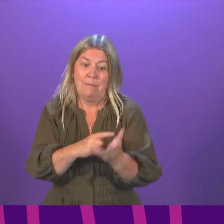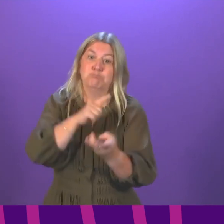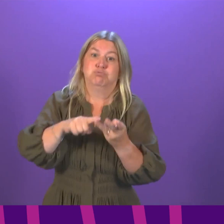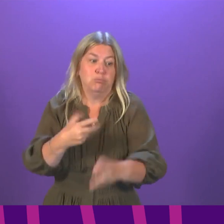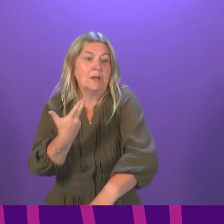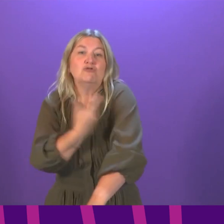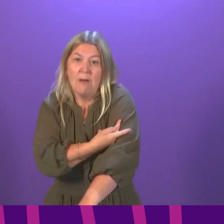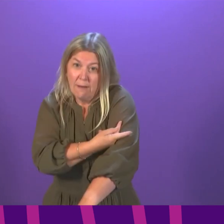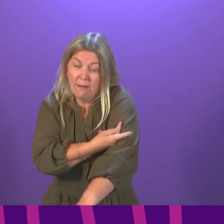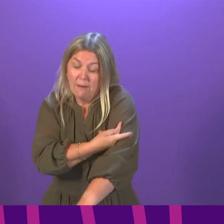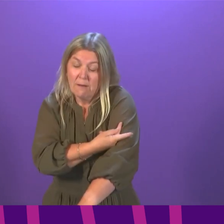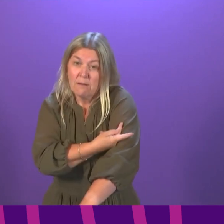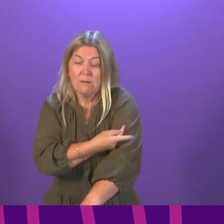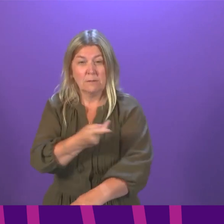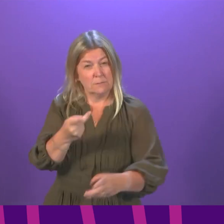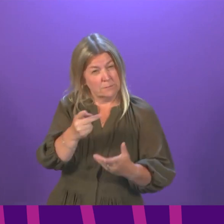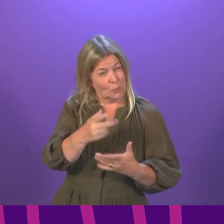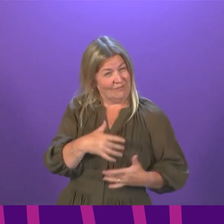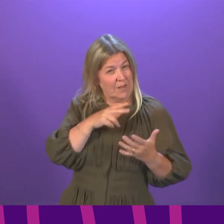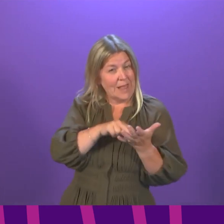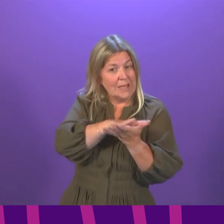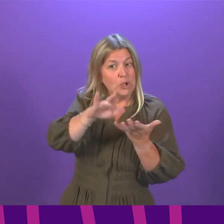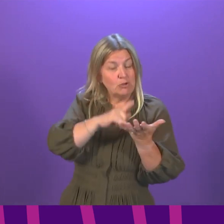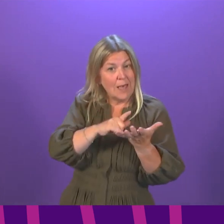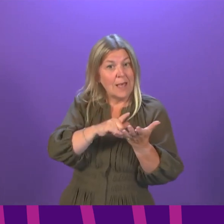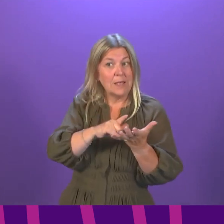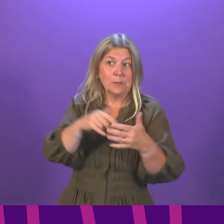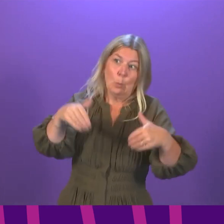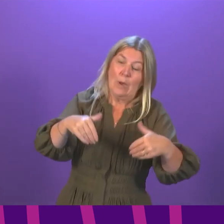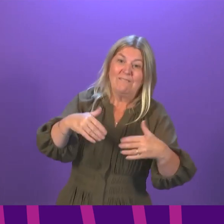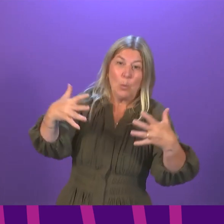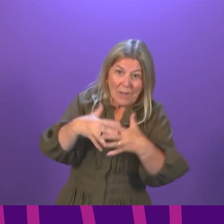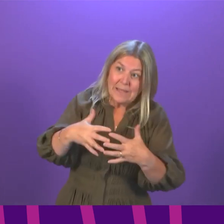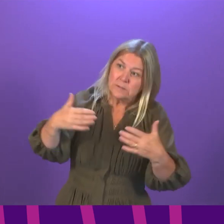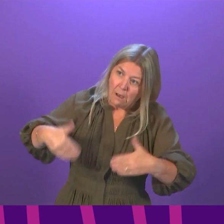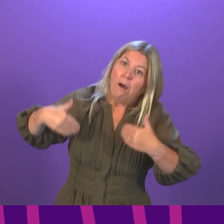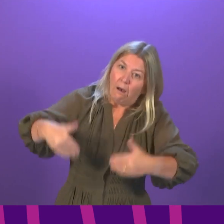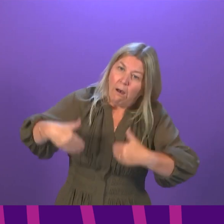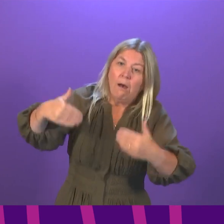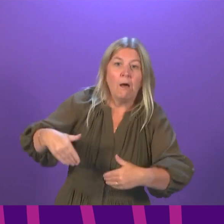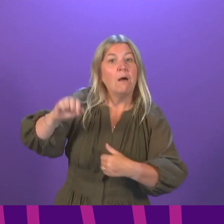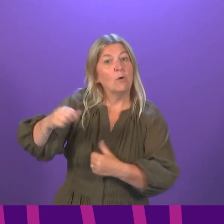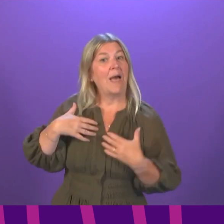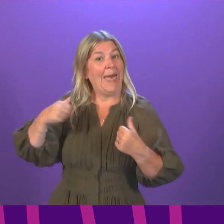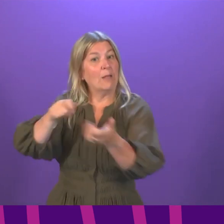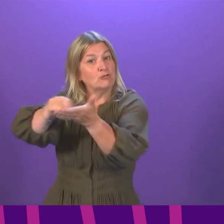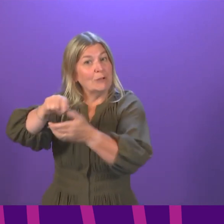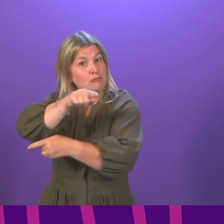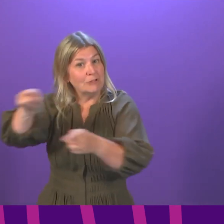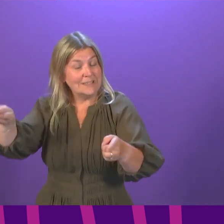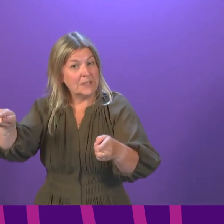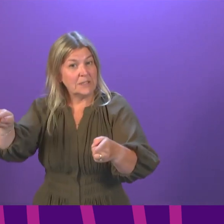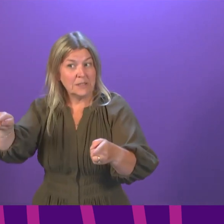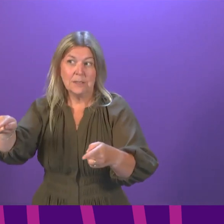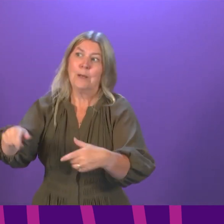that the NHS should have to wait weeks for her Health Secretary to publish a remobilisation plan, when health services